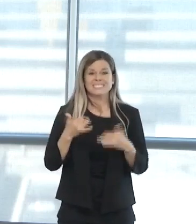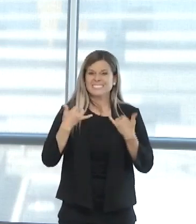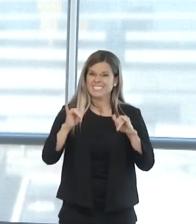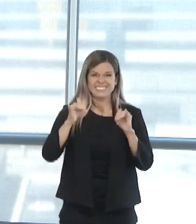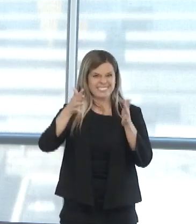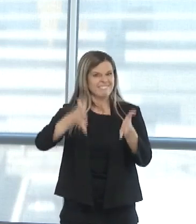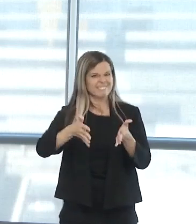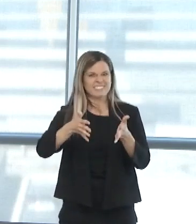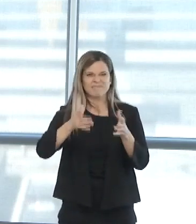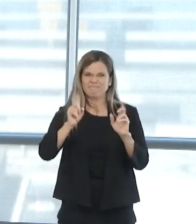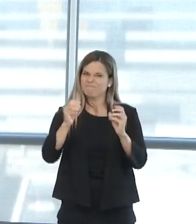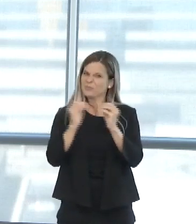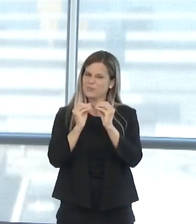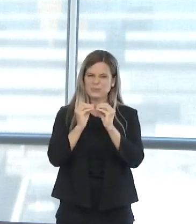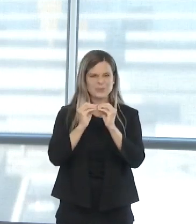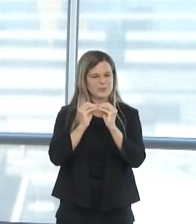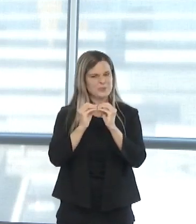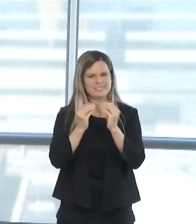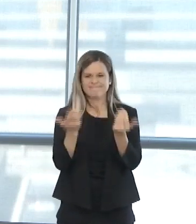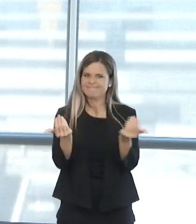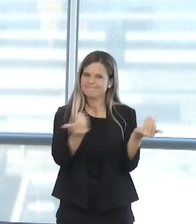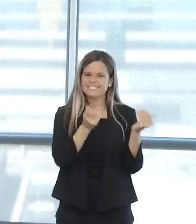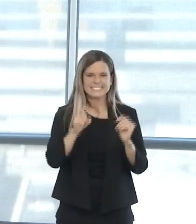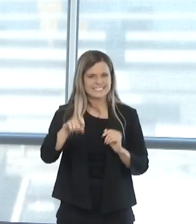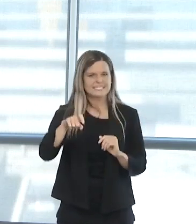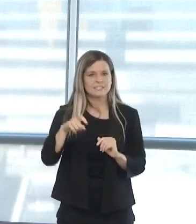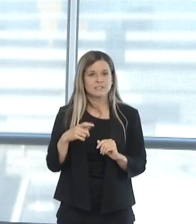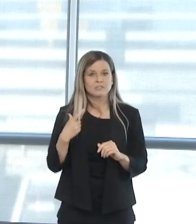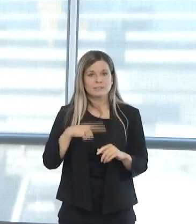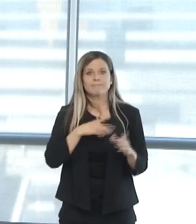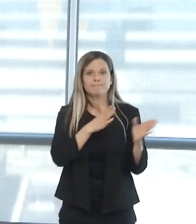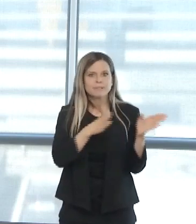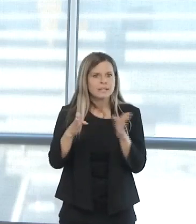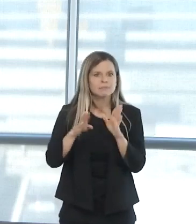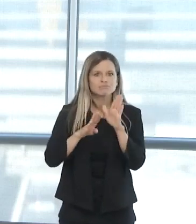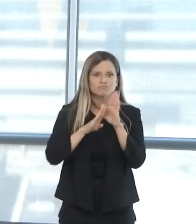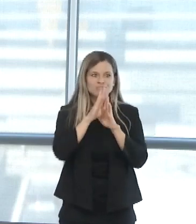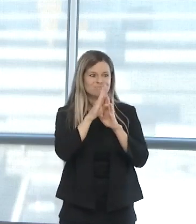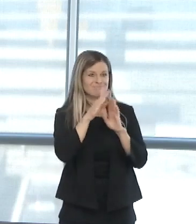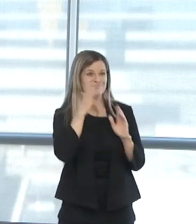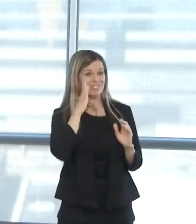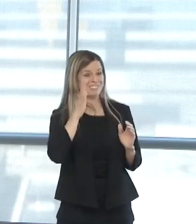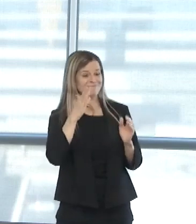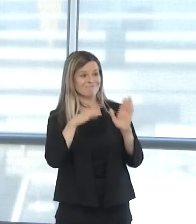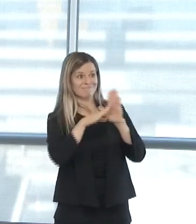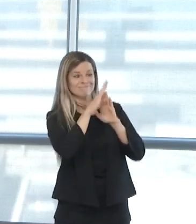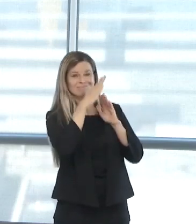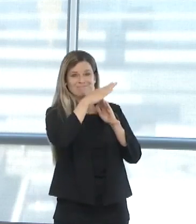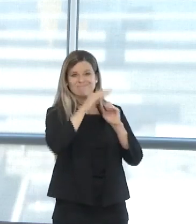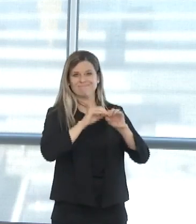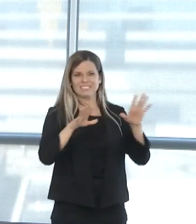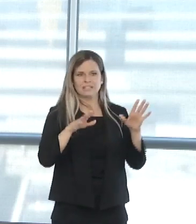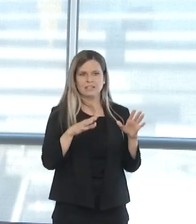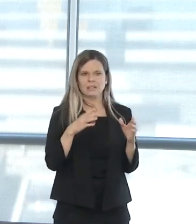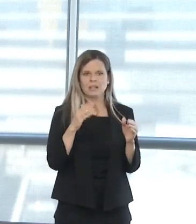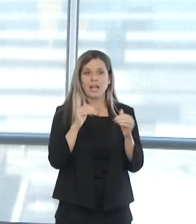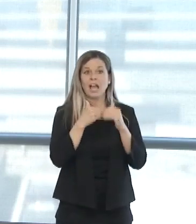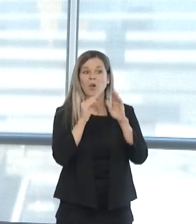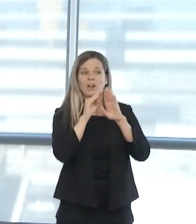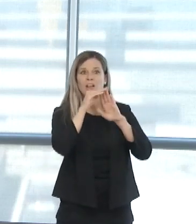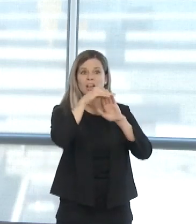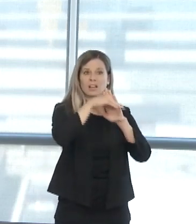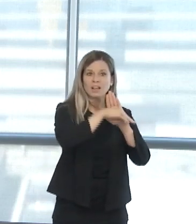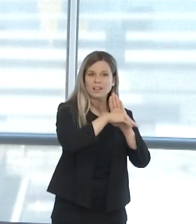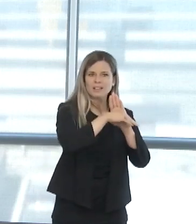As you've heard, we're preparing for the surge and we're preparing for after the surge. We hope that you,